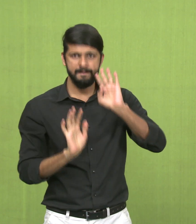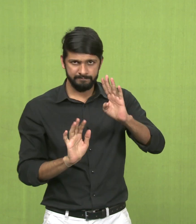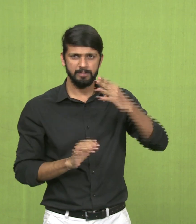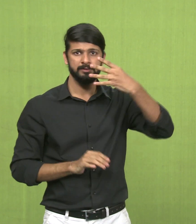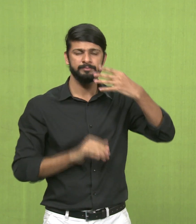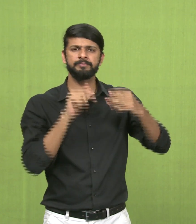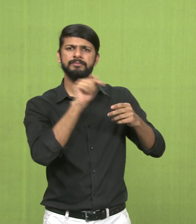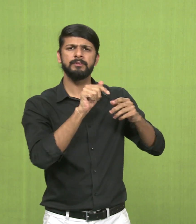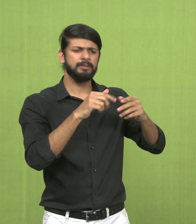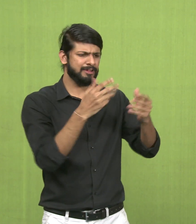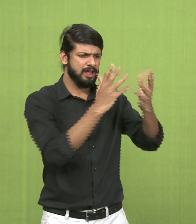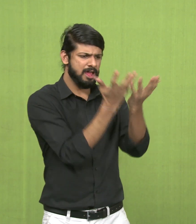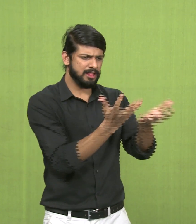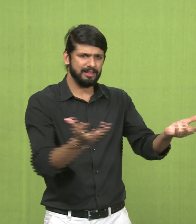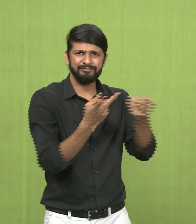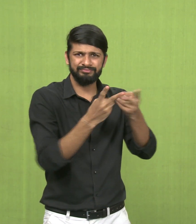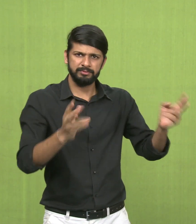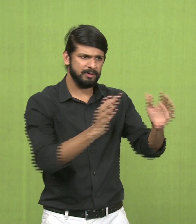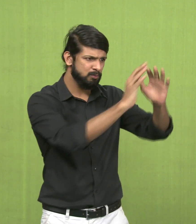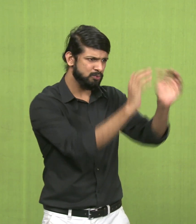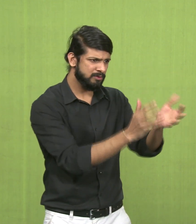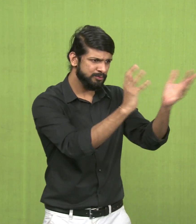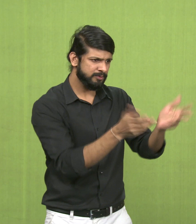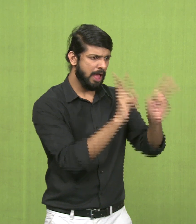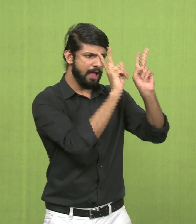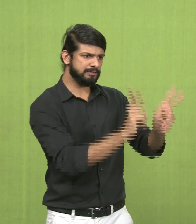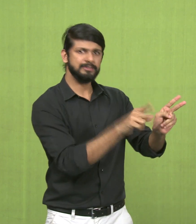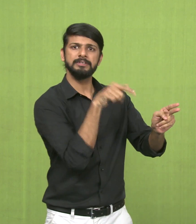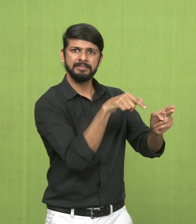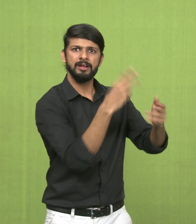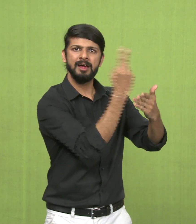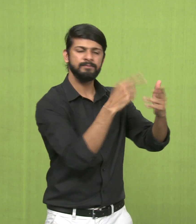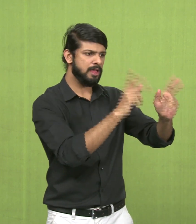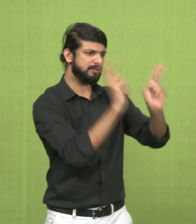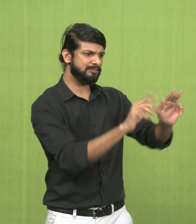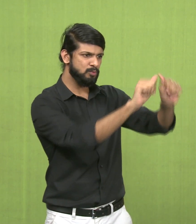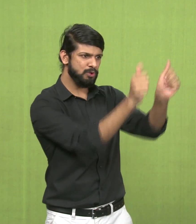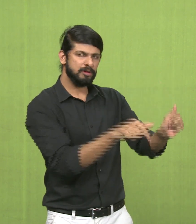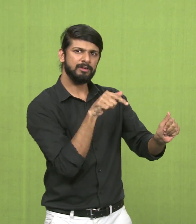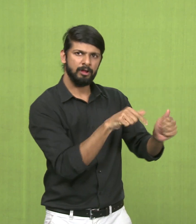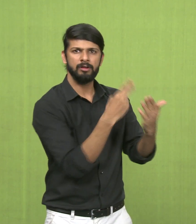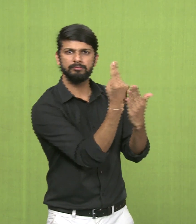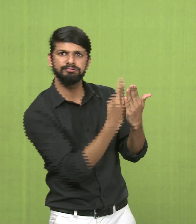various styles of composition. So, first will be the still life composition.